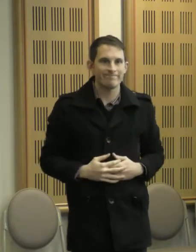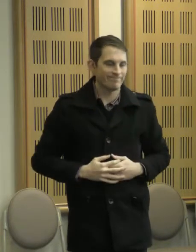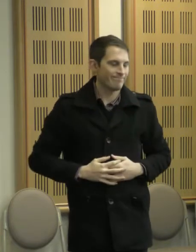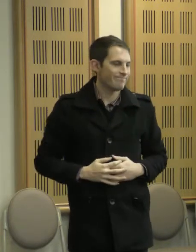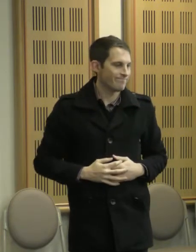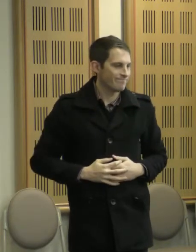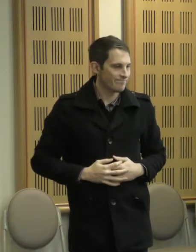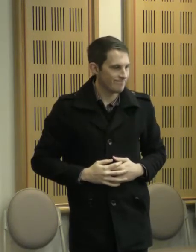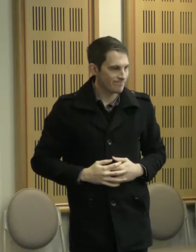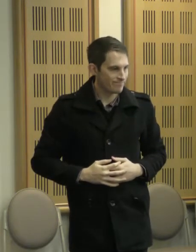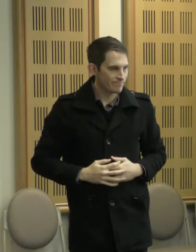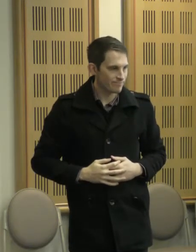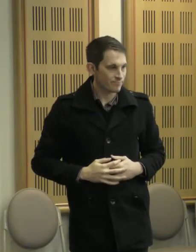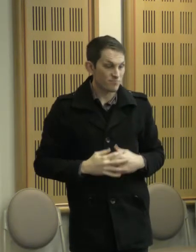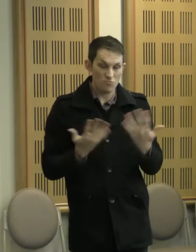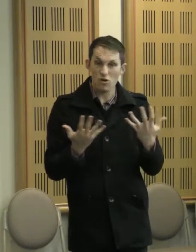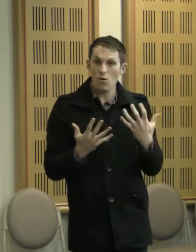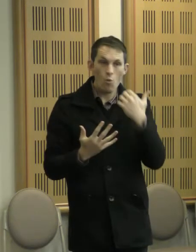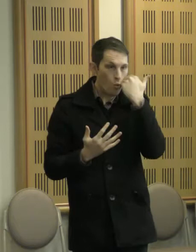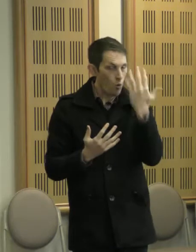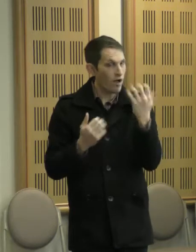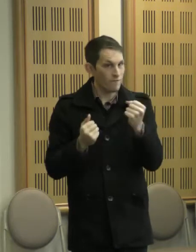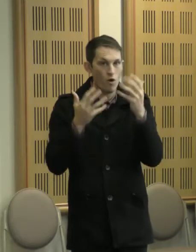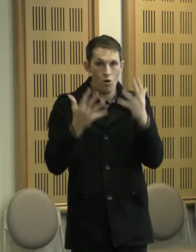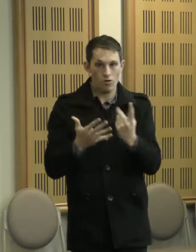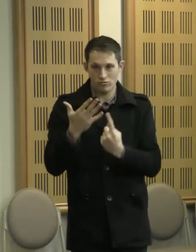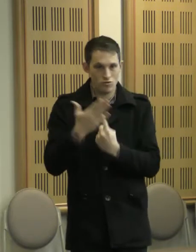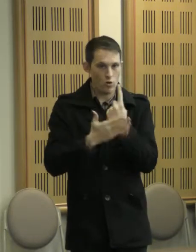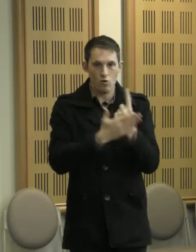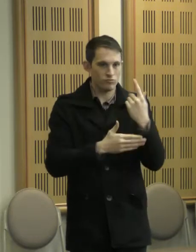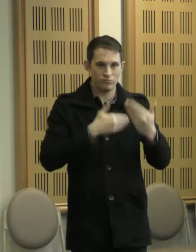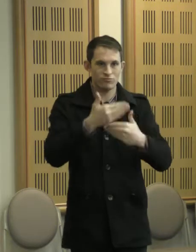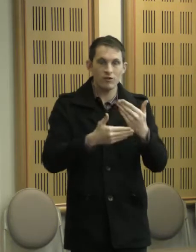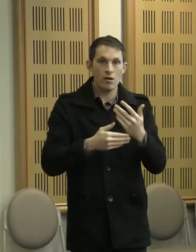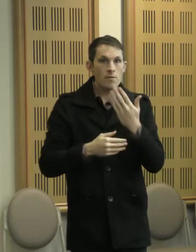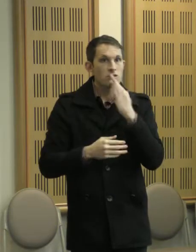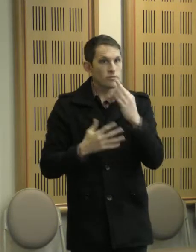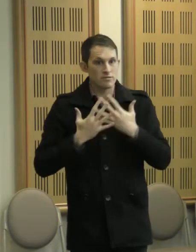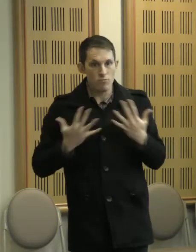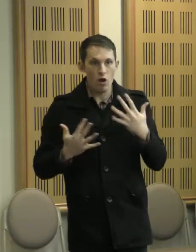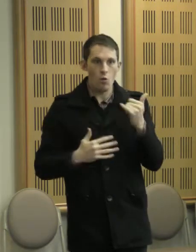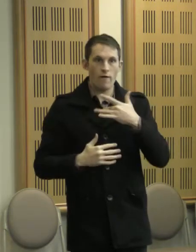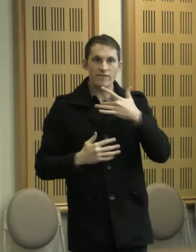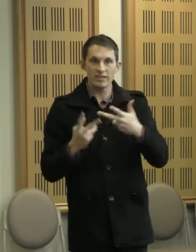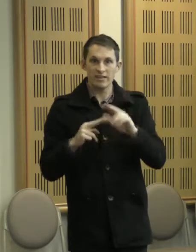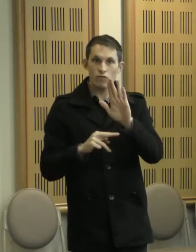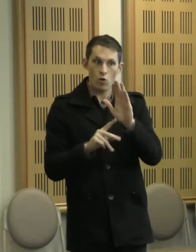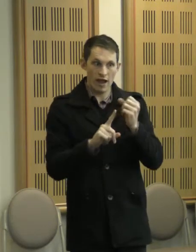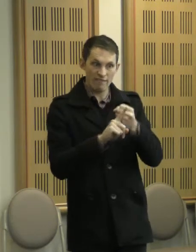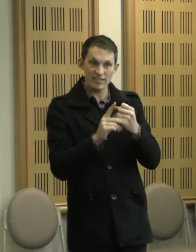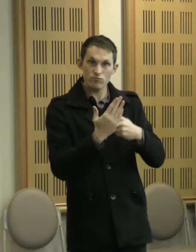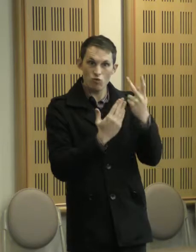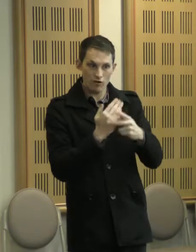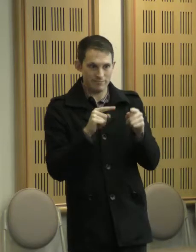There's always a lot going on. Don't be surprised or offended if your advocacy program is not